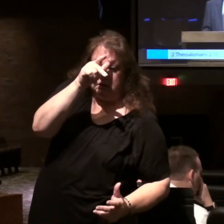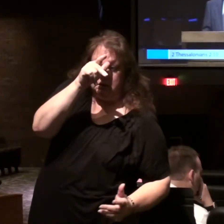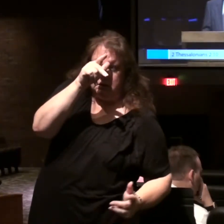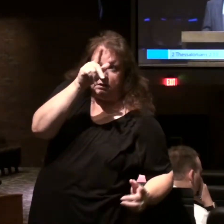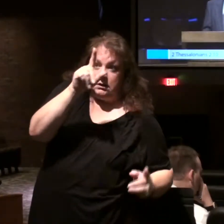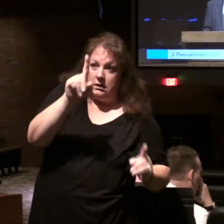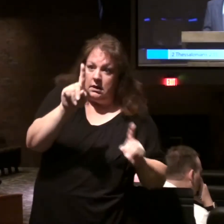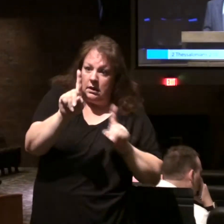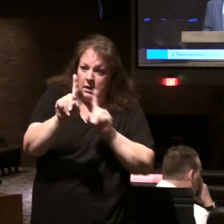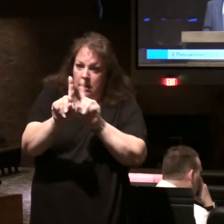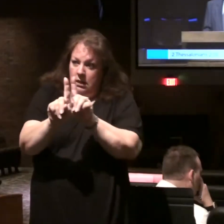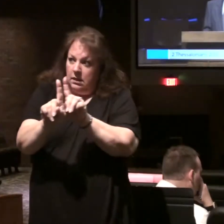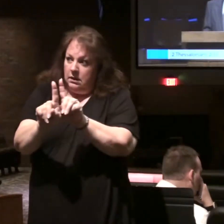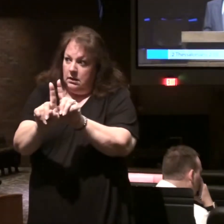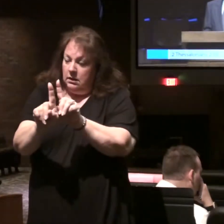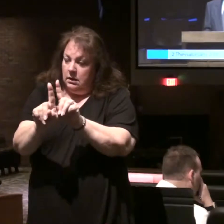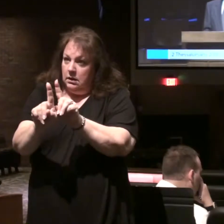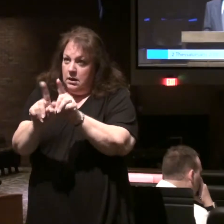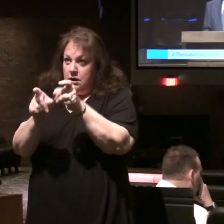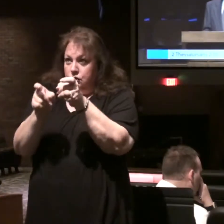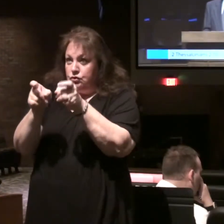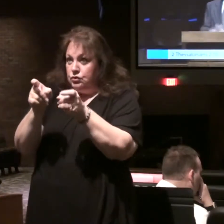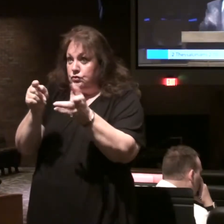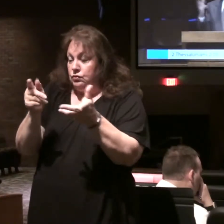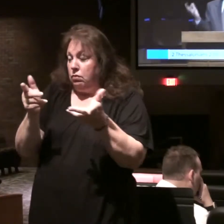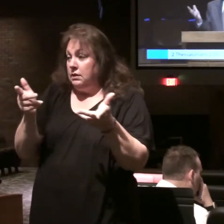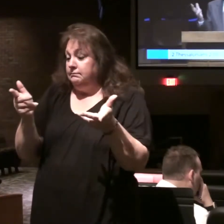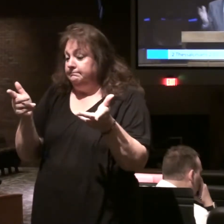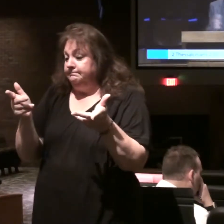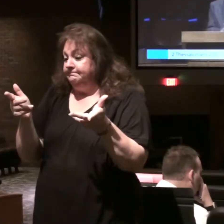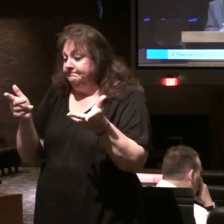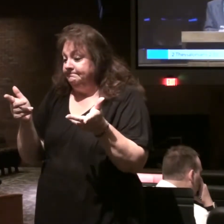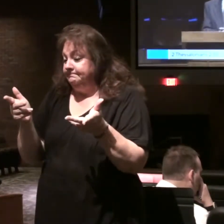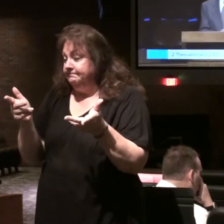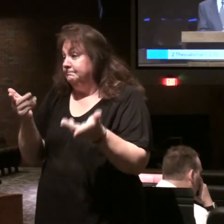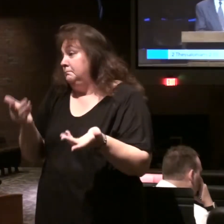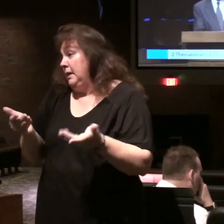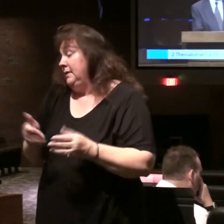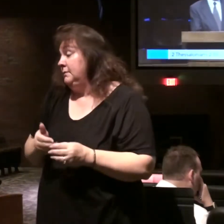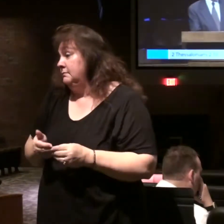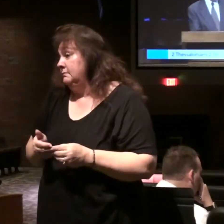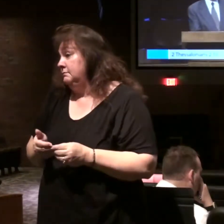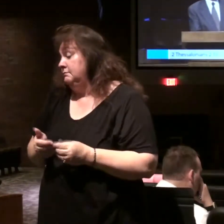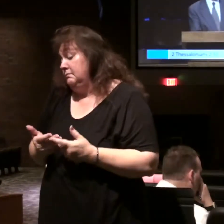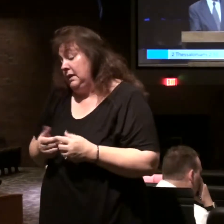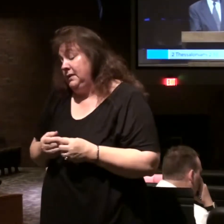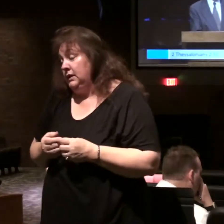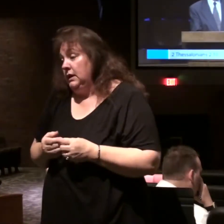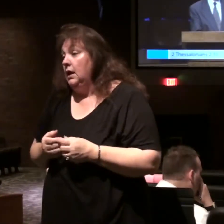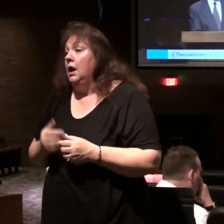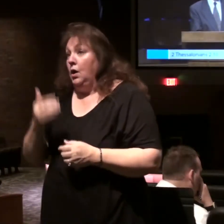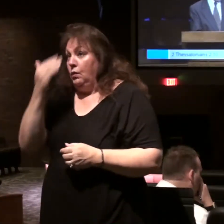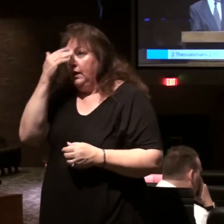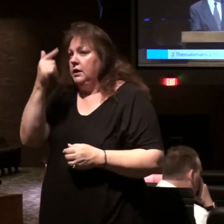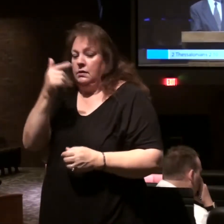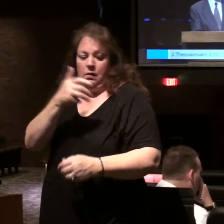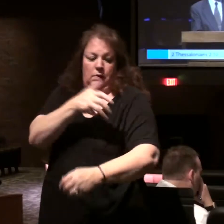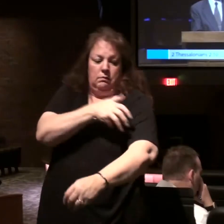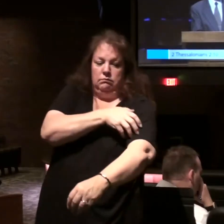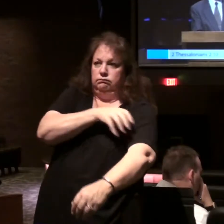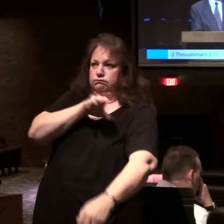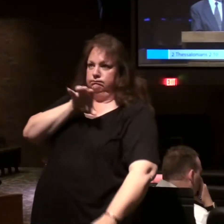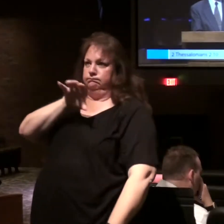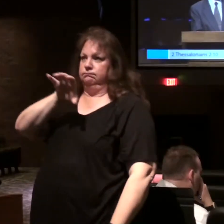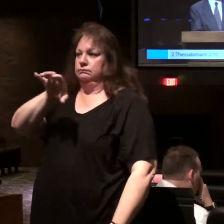moves into his body to control him maybe maybe so we know he'll be empowered